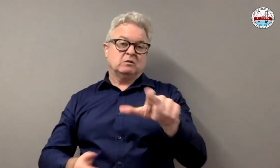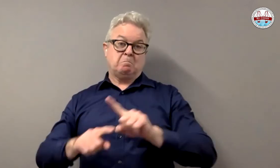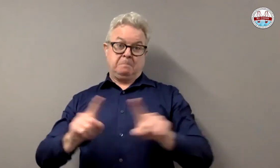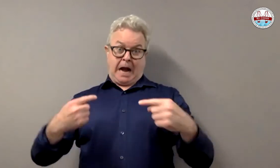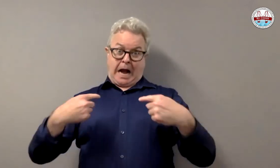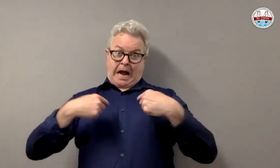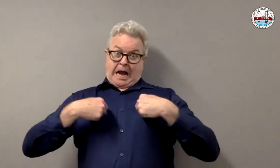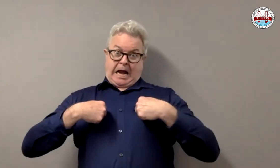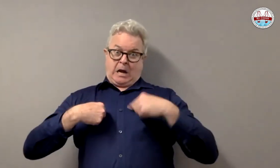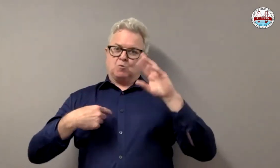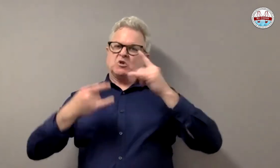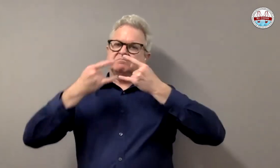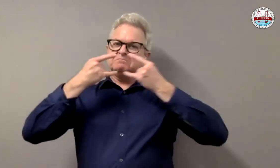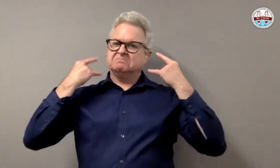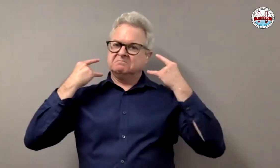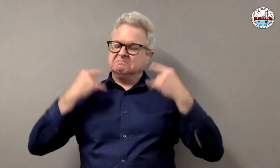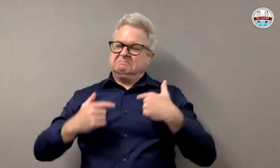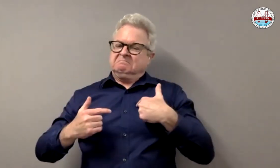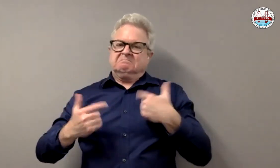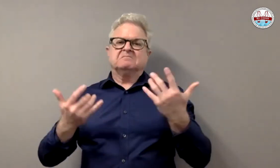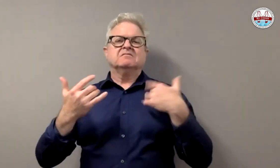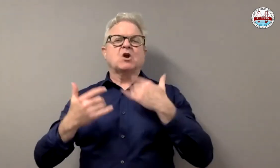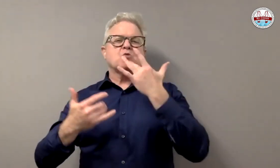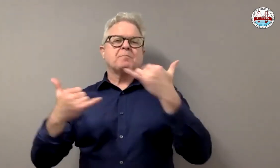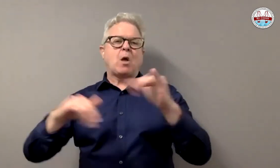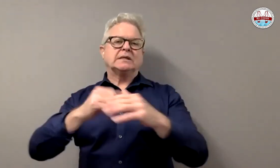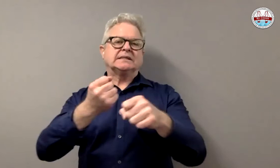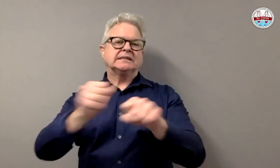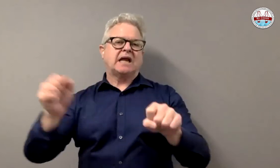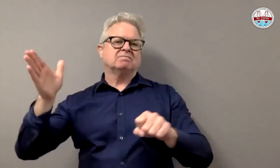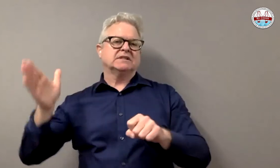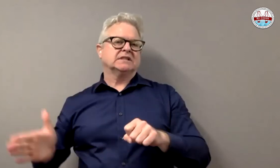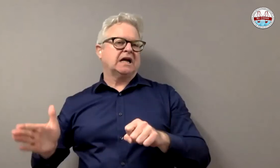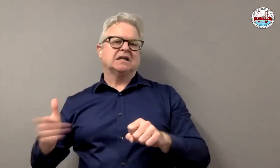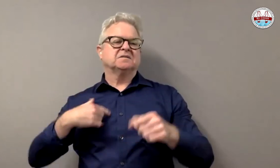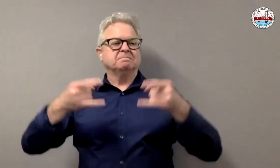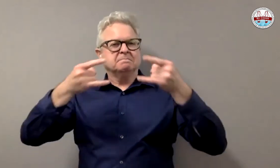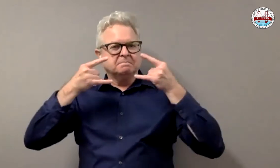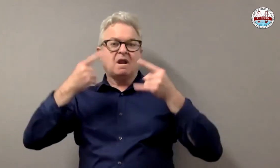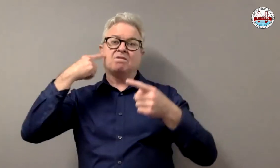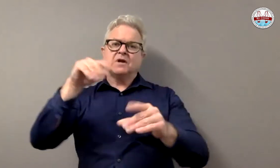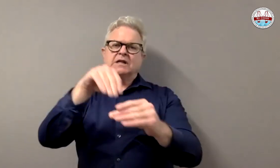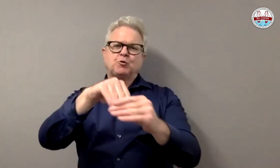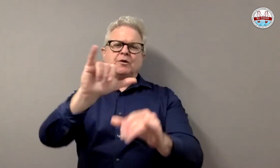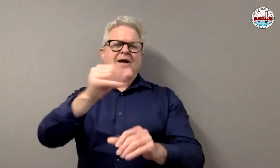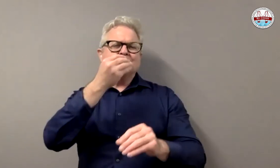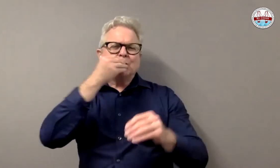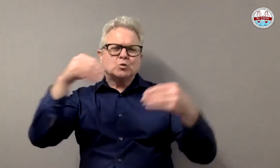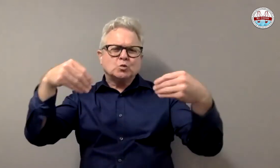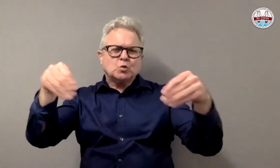Now, those who have been fully vaccinated and healthy should not, don't have to wear a mask. But to be on the safe side, you do want to wear a mask because you're